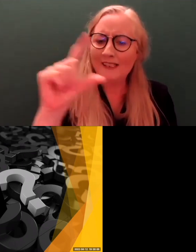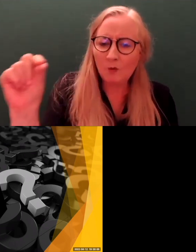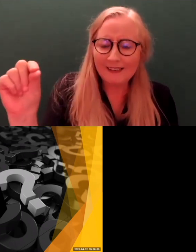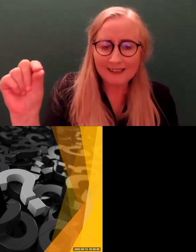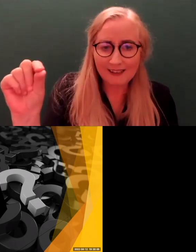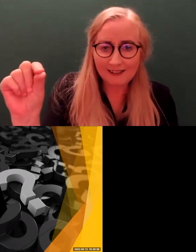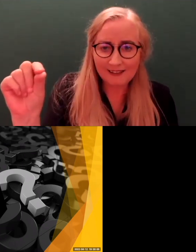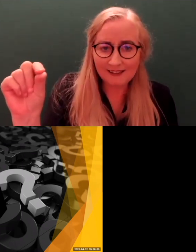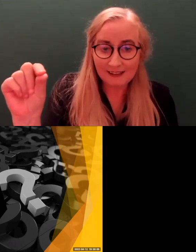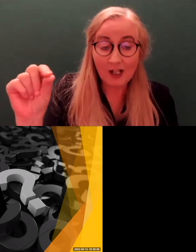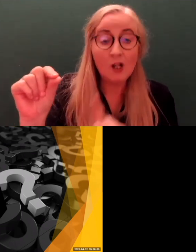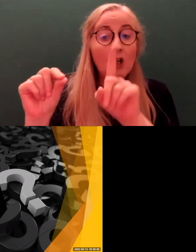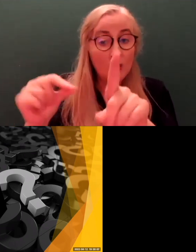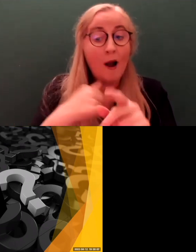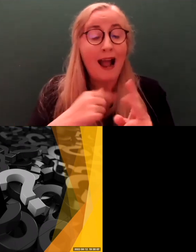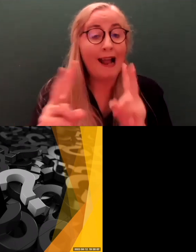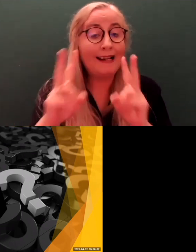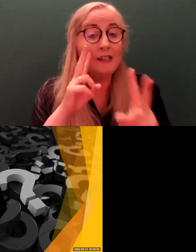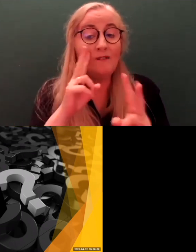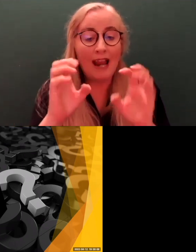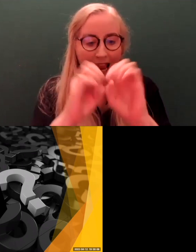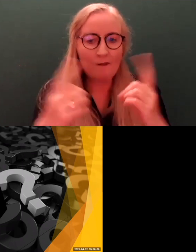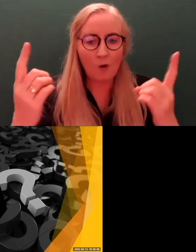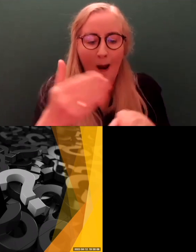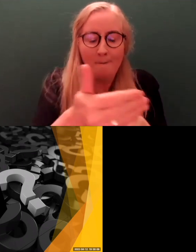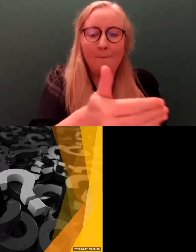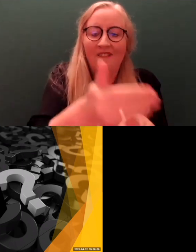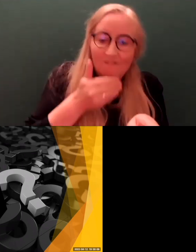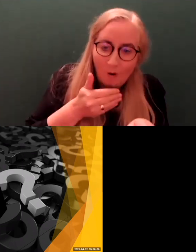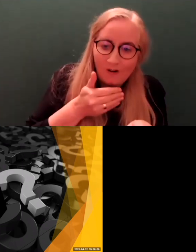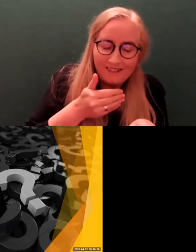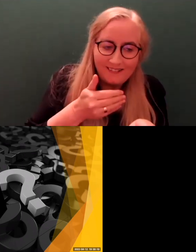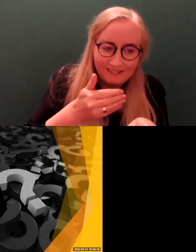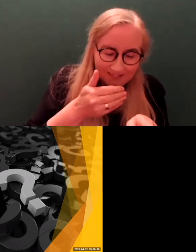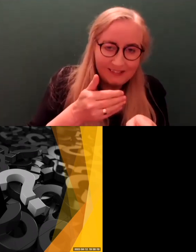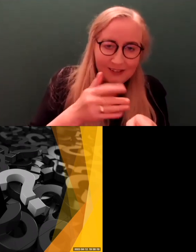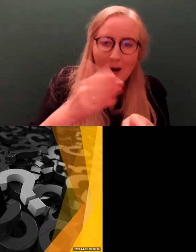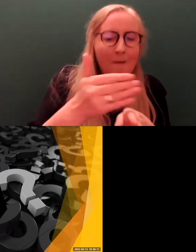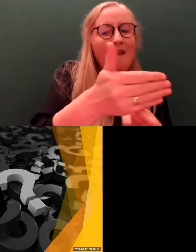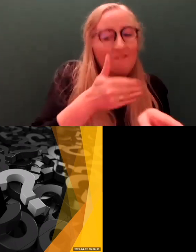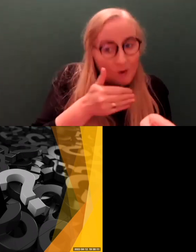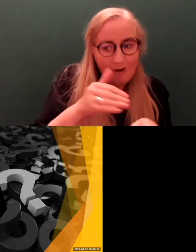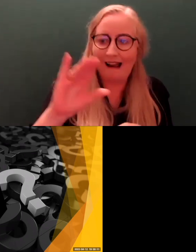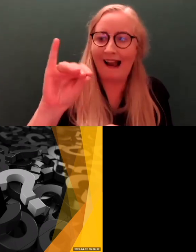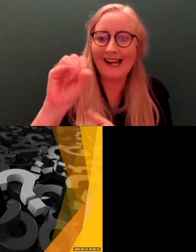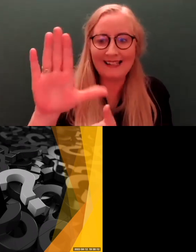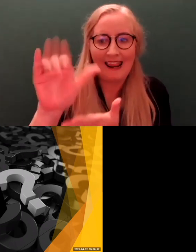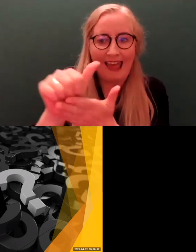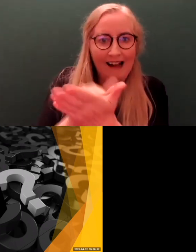And so I interviewed everybody prior to the ISL Act coming into force. So